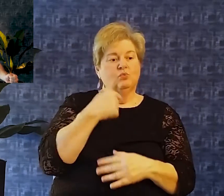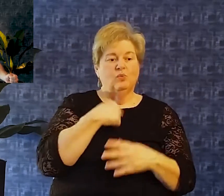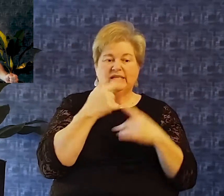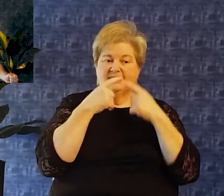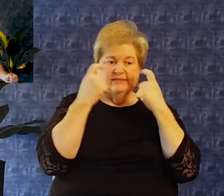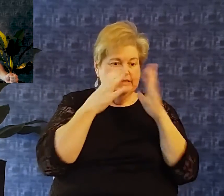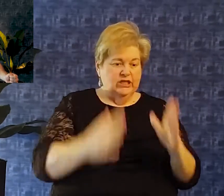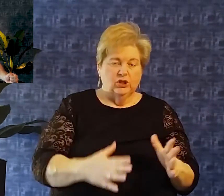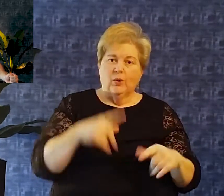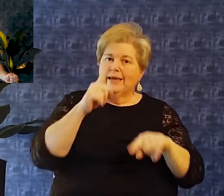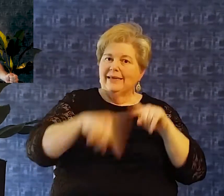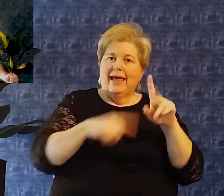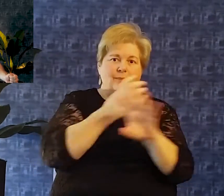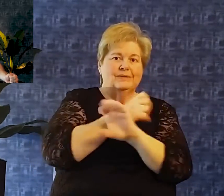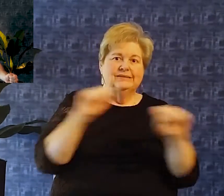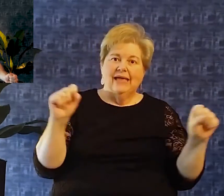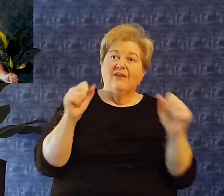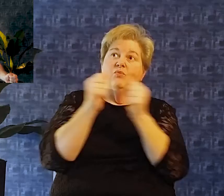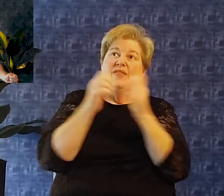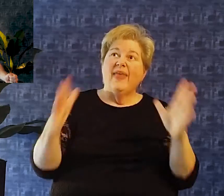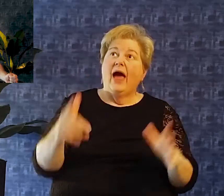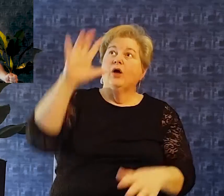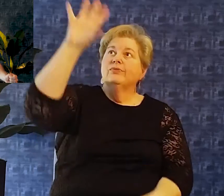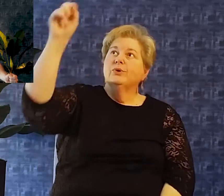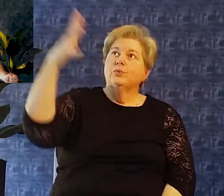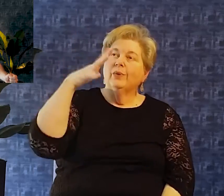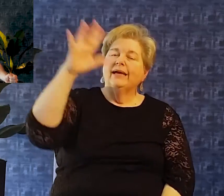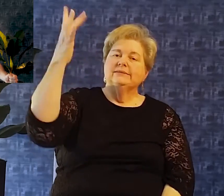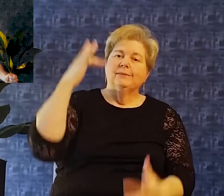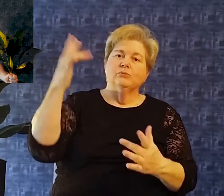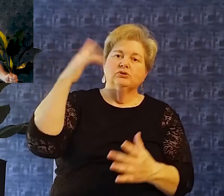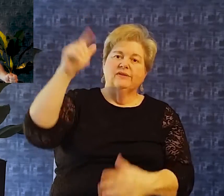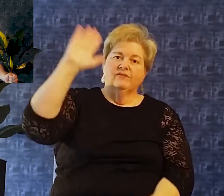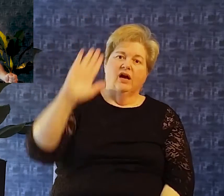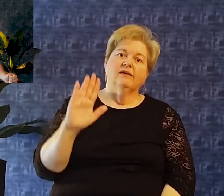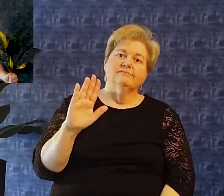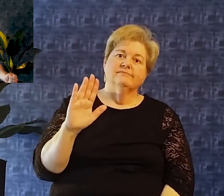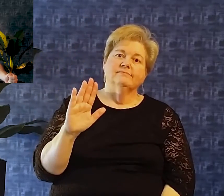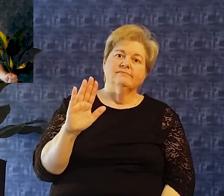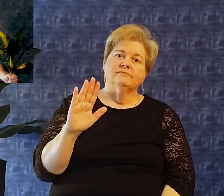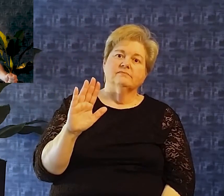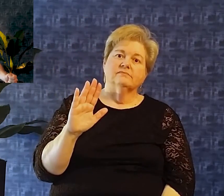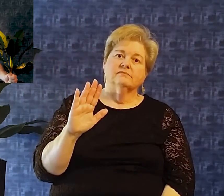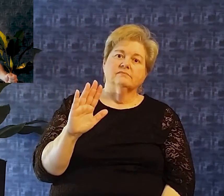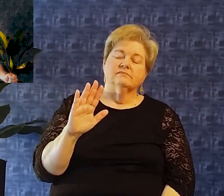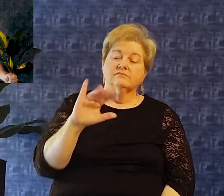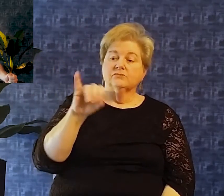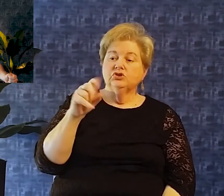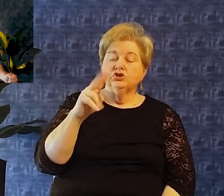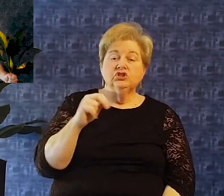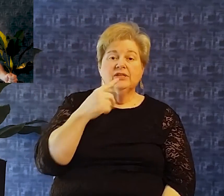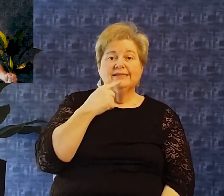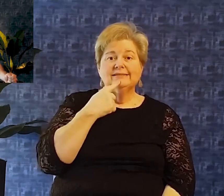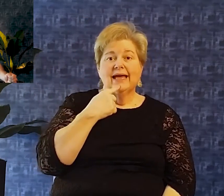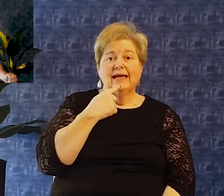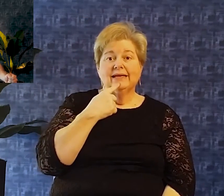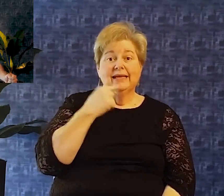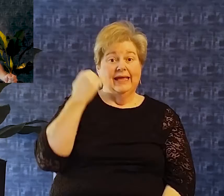In fact, john says it this way if we confess our sins He is faithful and just to forgive us our